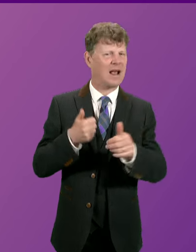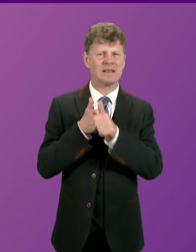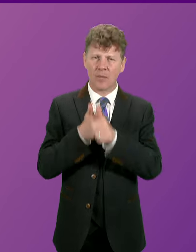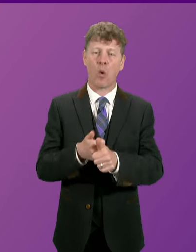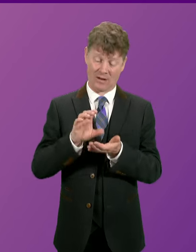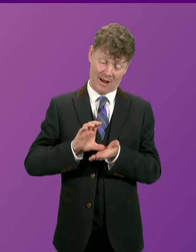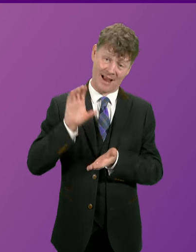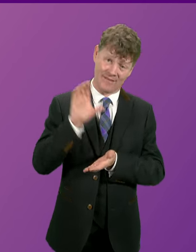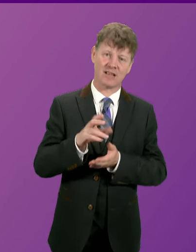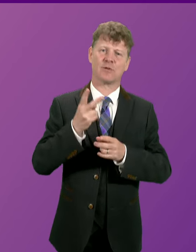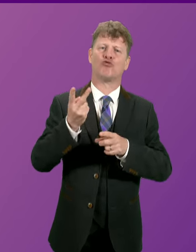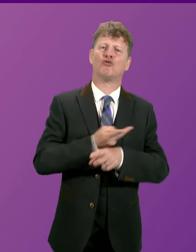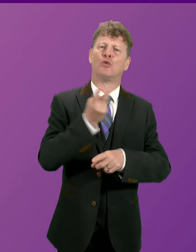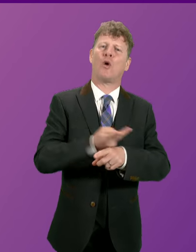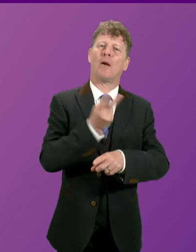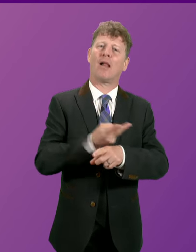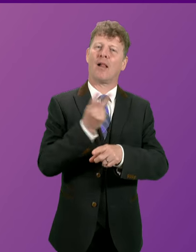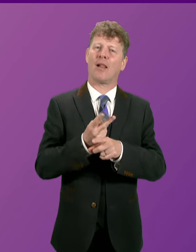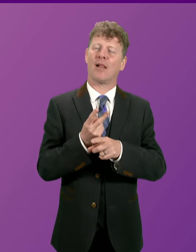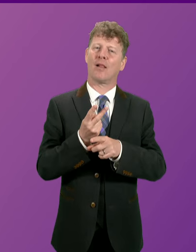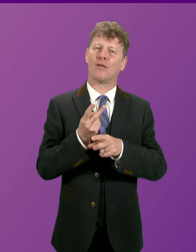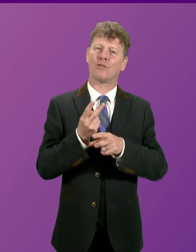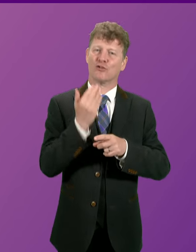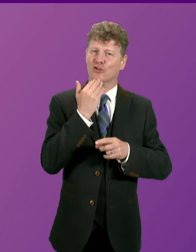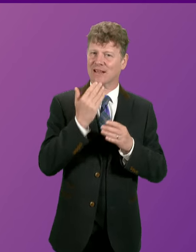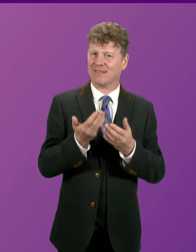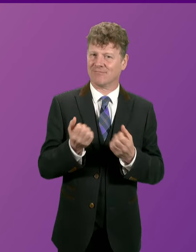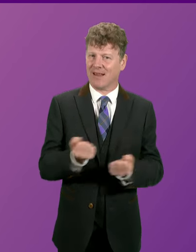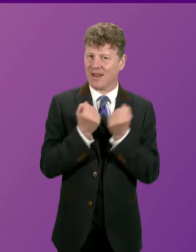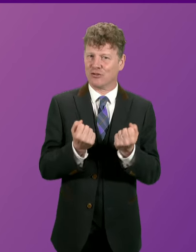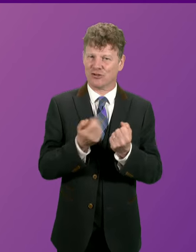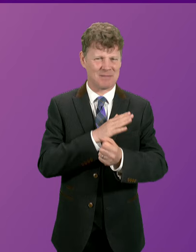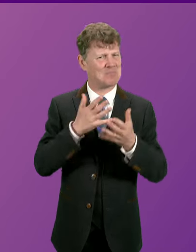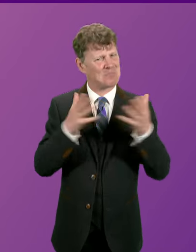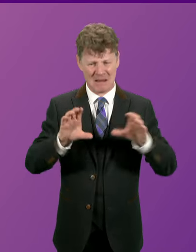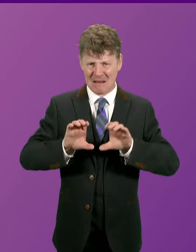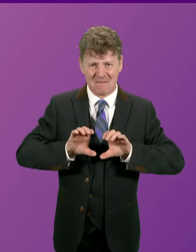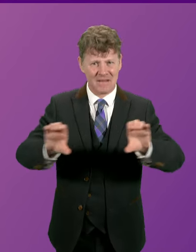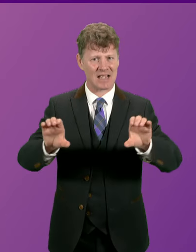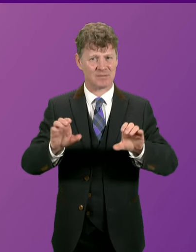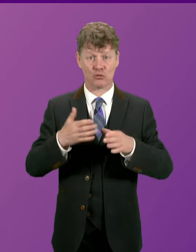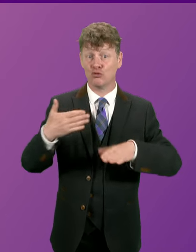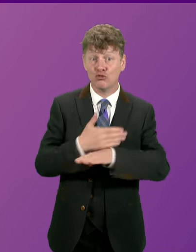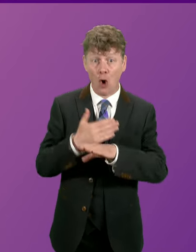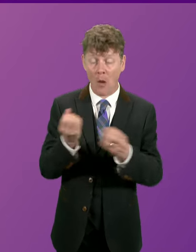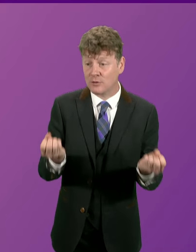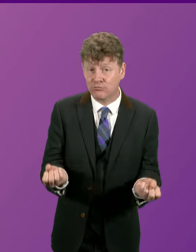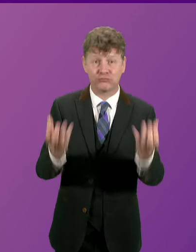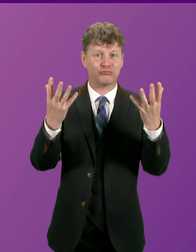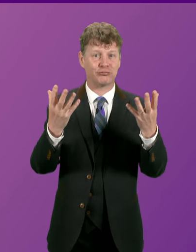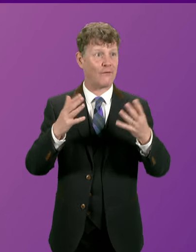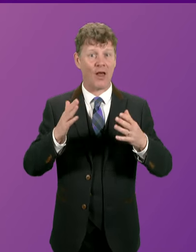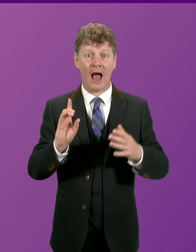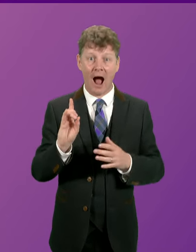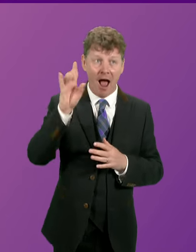in the renewable energy potential of Scotland. Massive investments that will bring jobs and opportunities to the Highlands and Islands